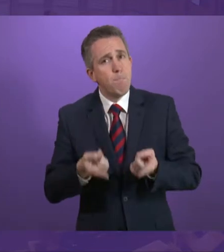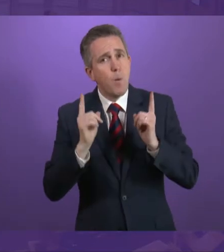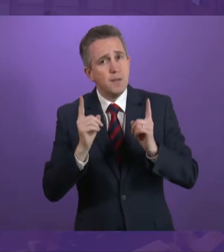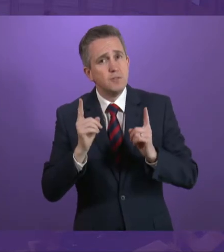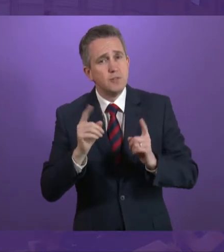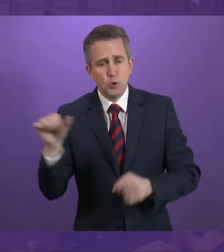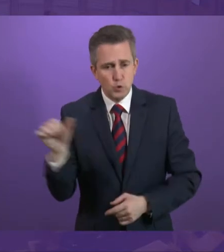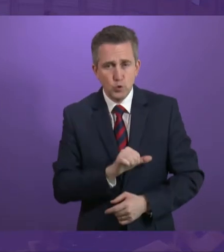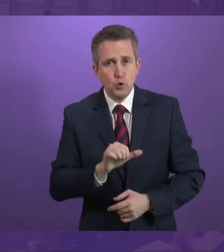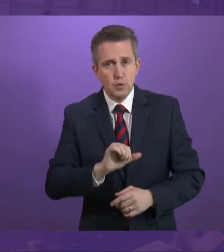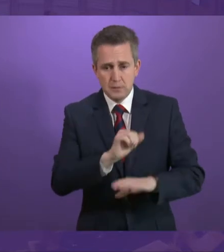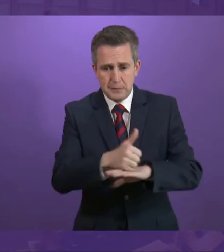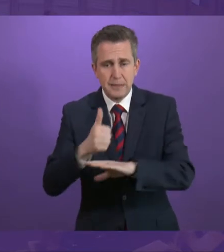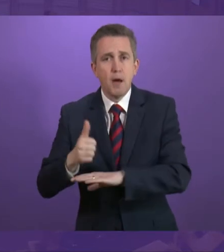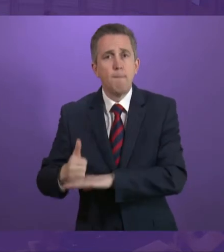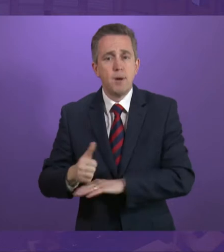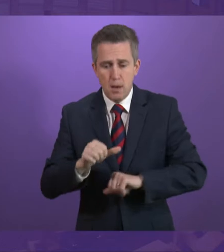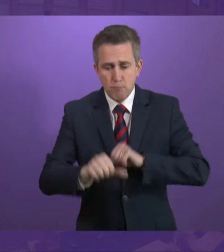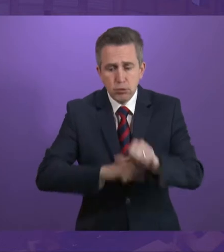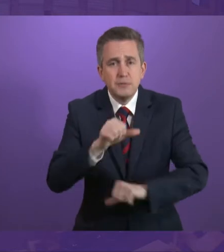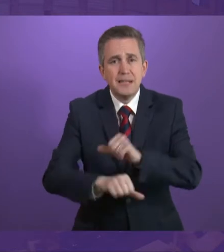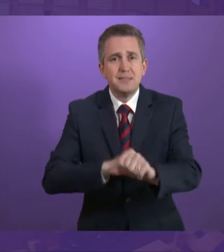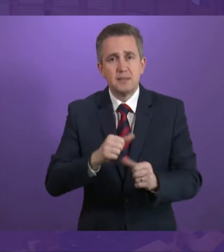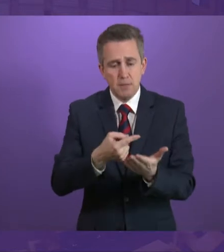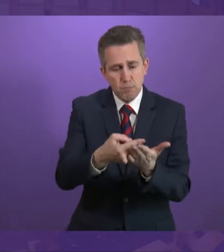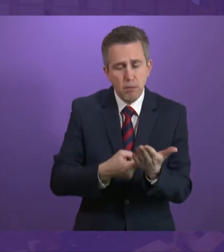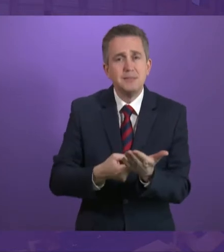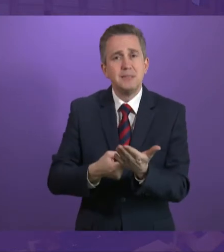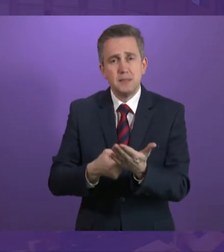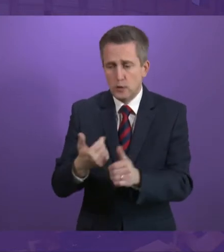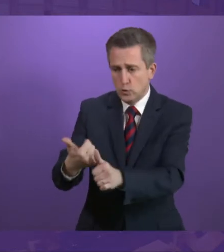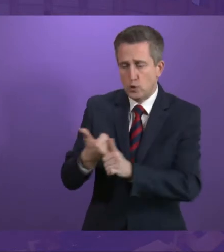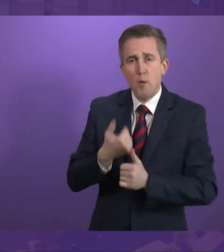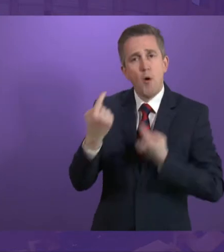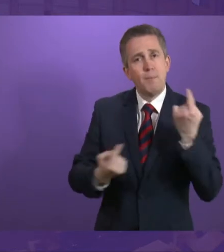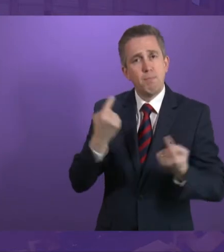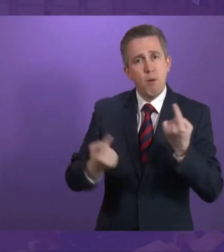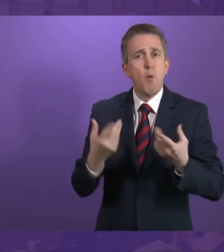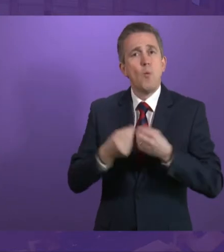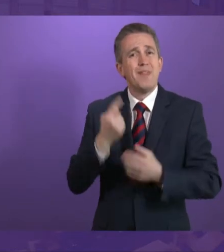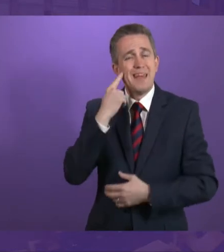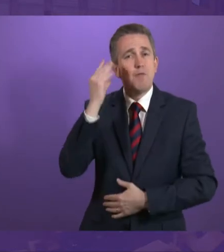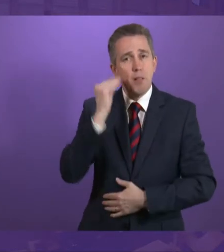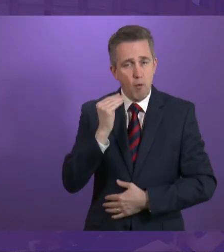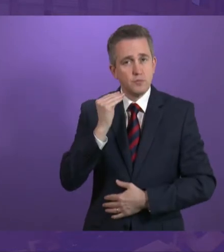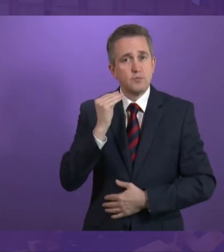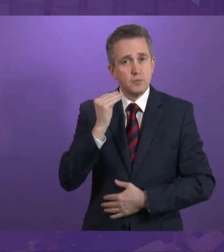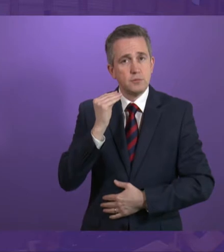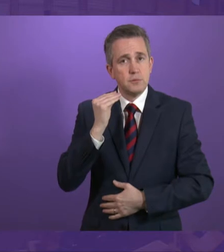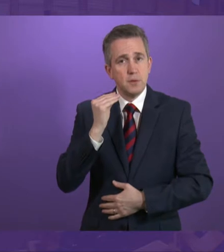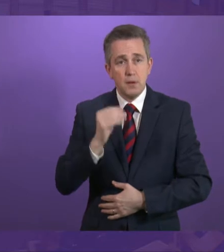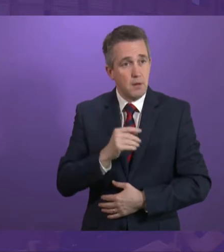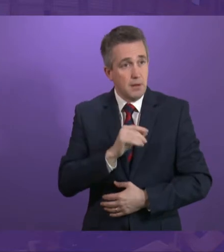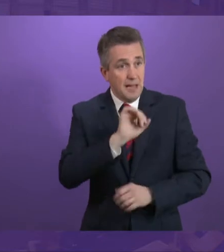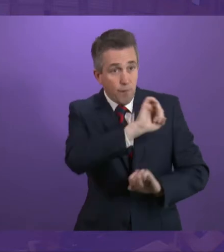and procedures which will ensure that individuals with hearing loss are supported. And all staff, especially if they work with